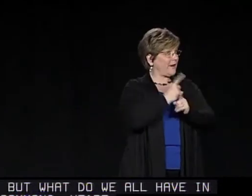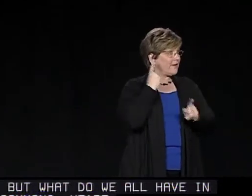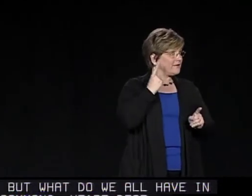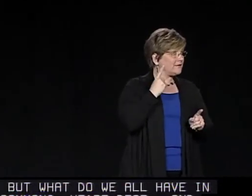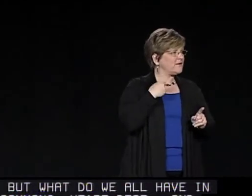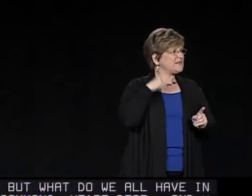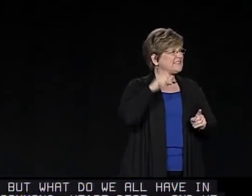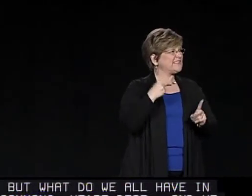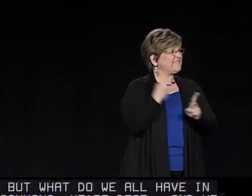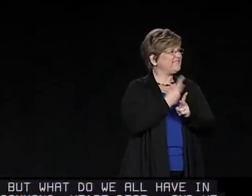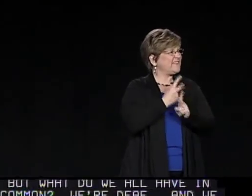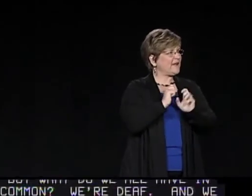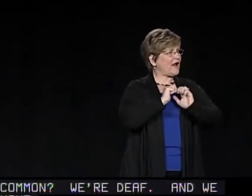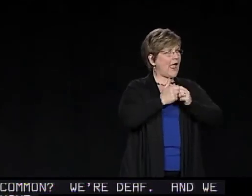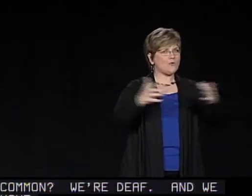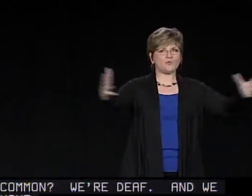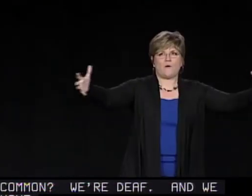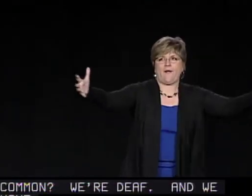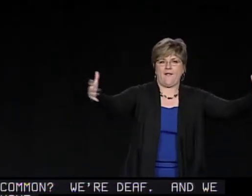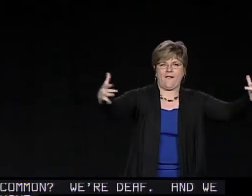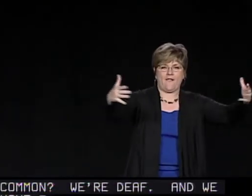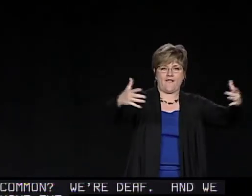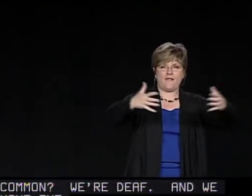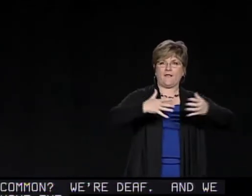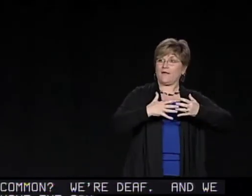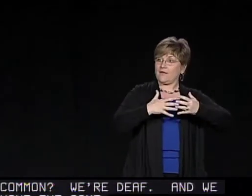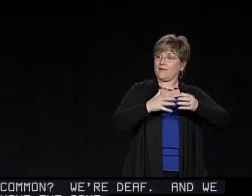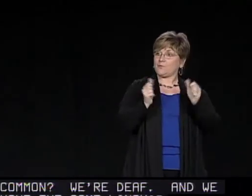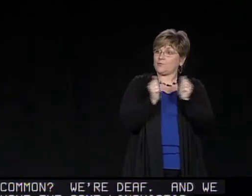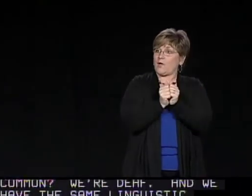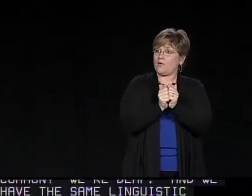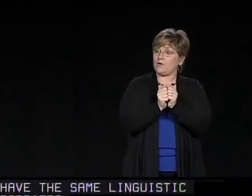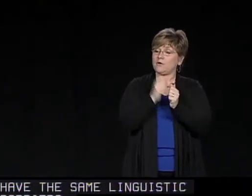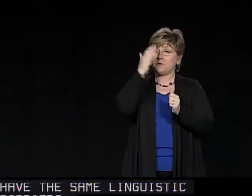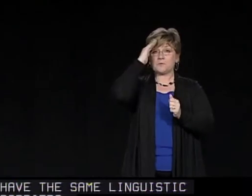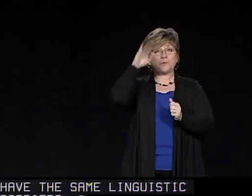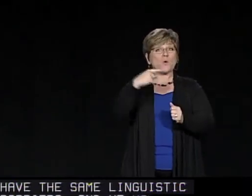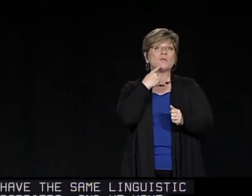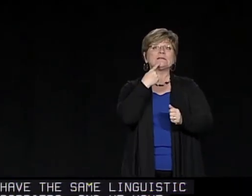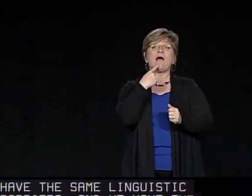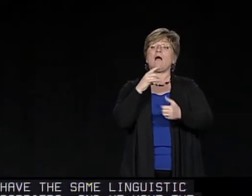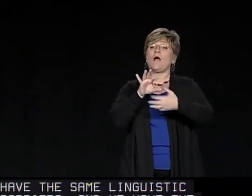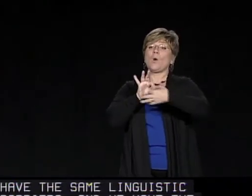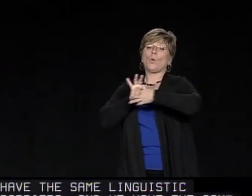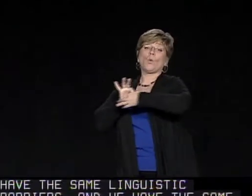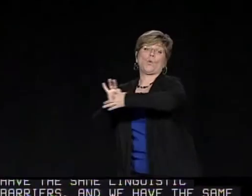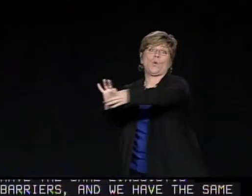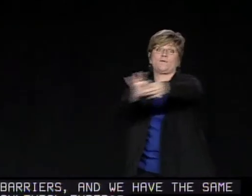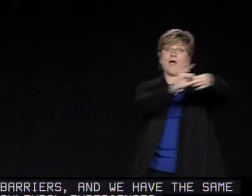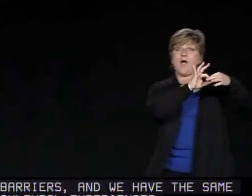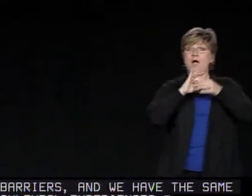linguistic barriers and we have the same cultural experiences that we can bring together and work together.